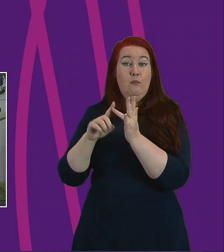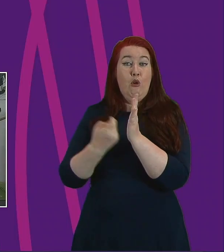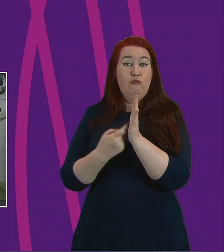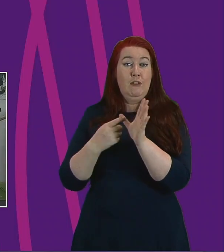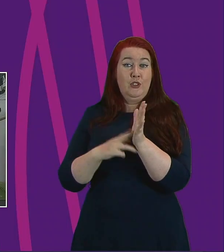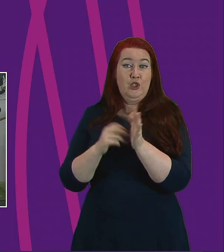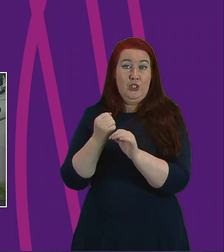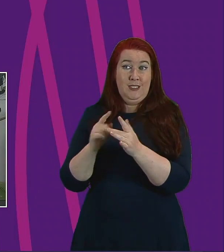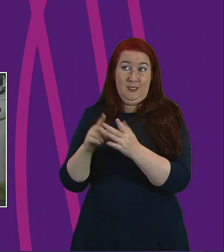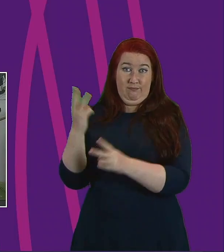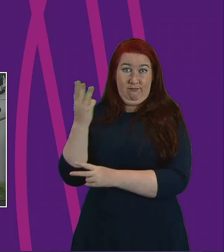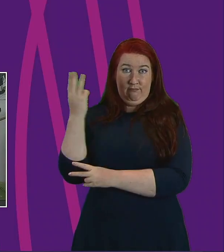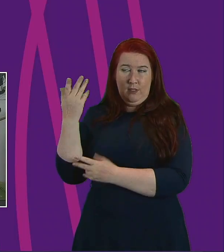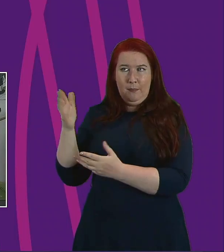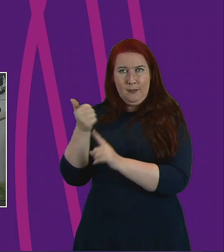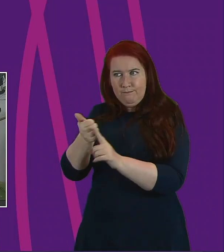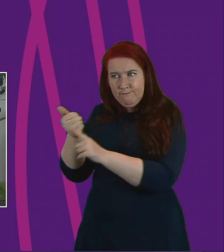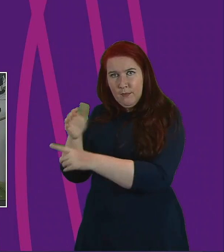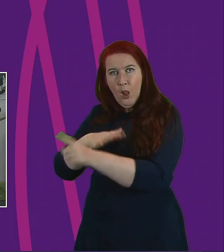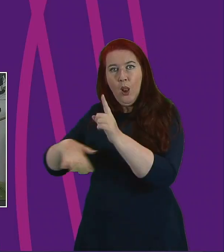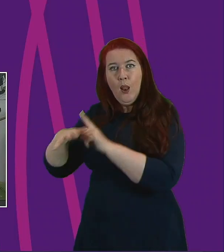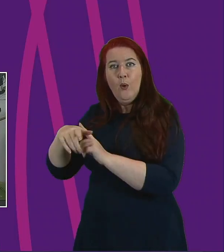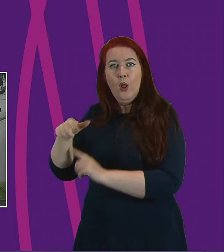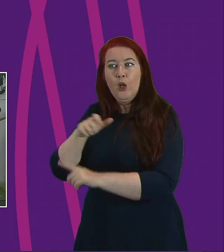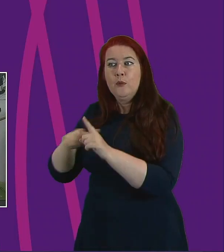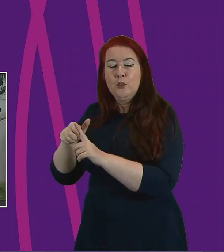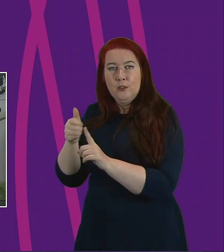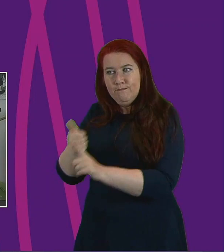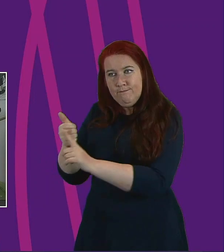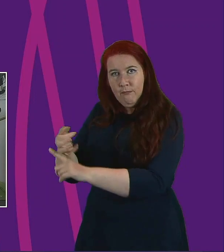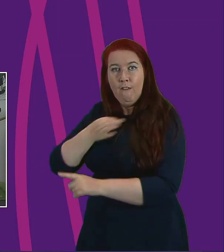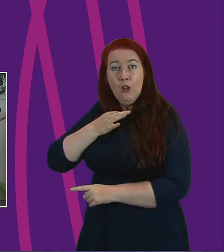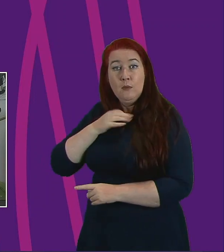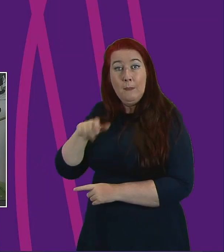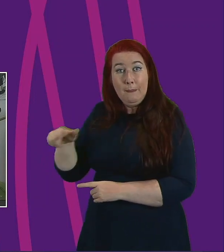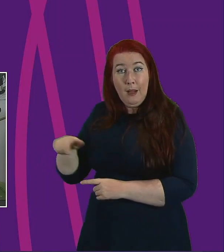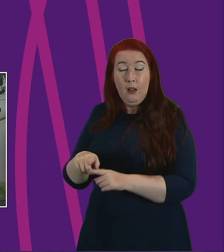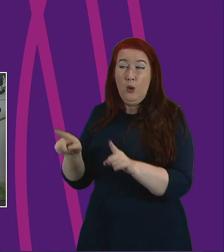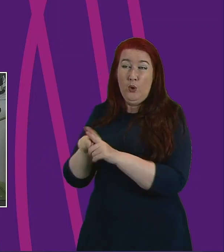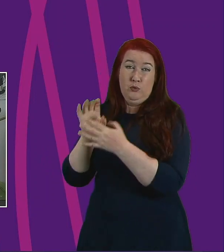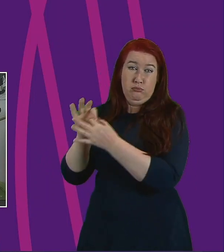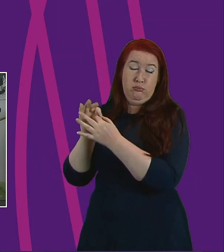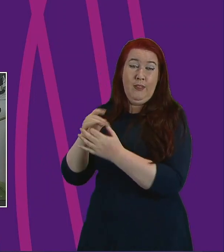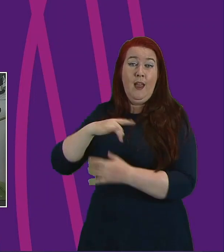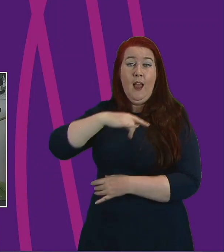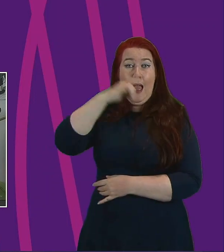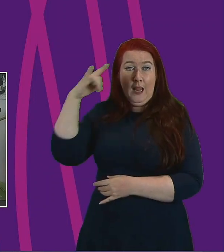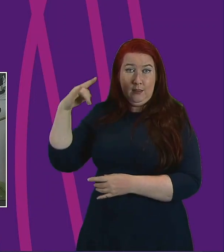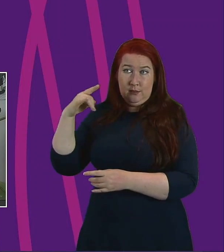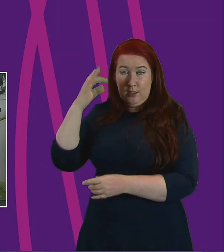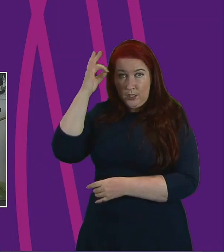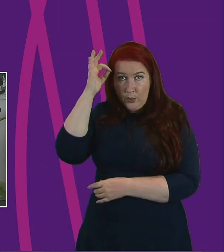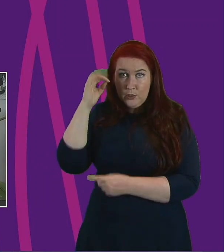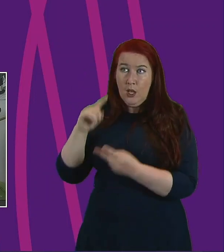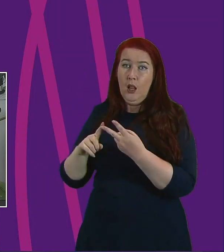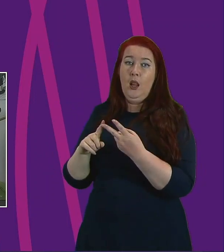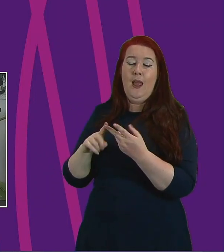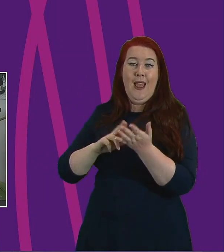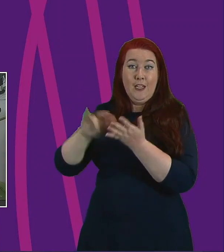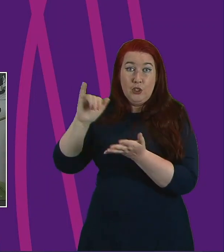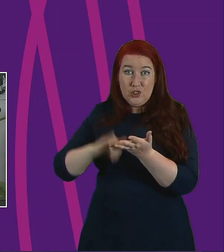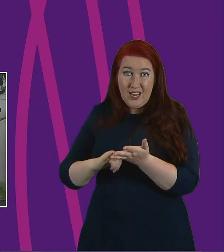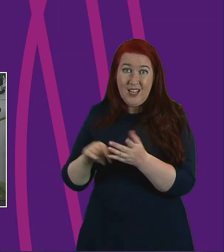projects to help vulnerable people. They are also working with the NHS, the Highland Council and the Caithness and North Sutherland